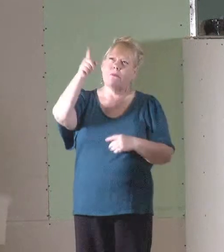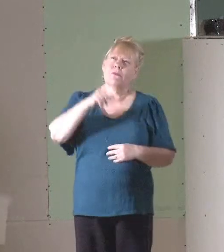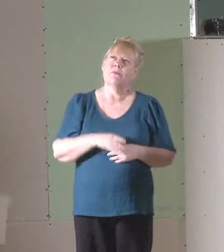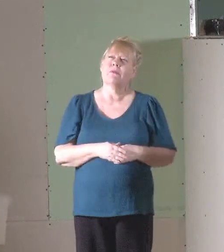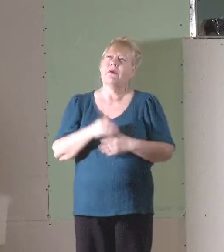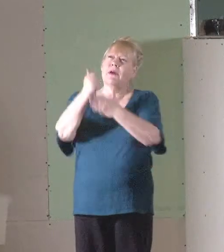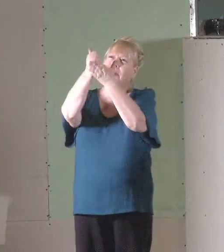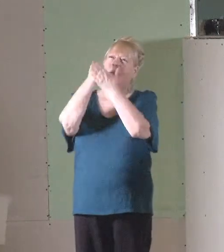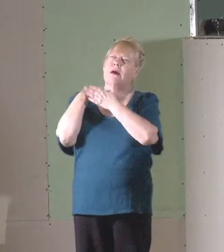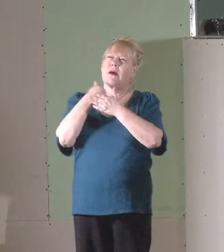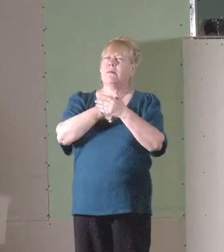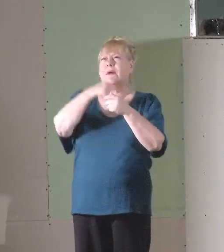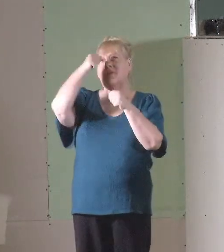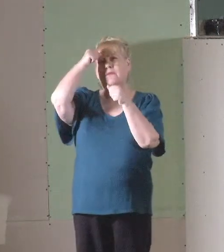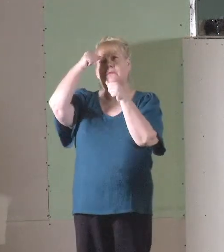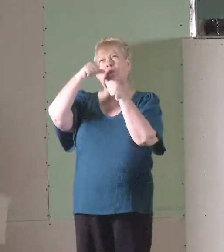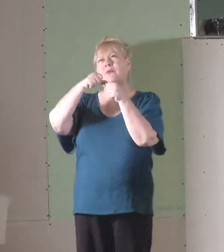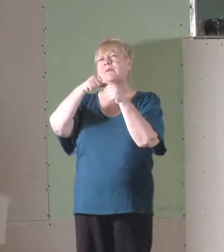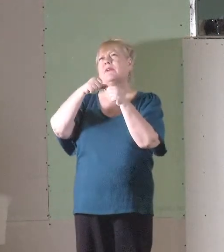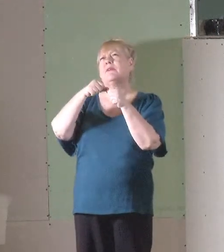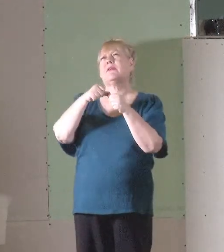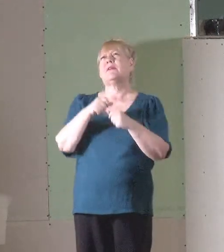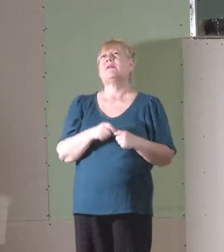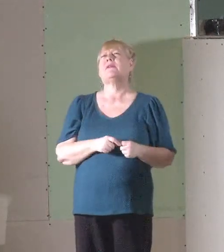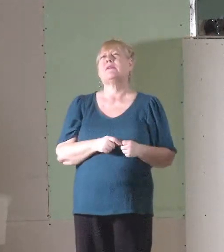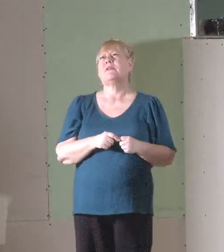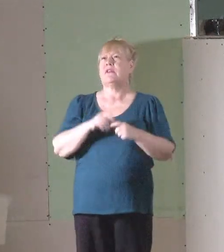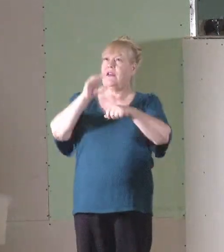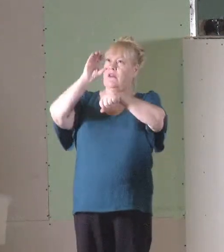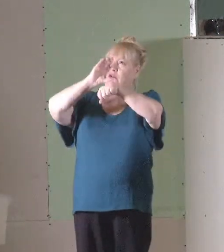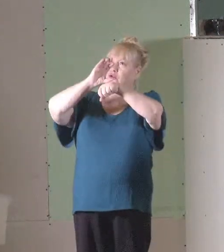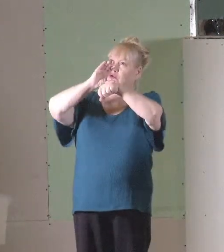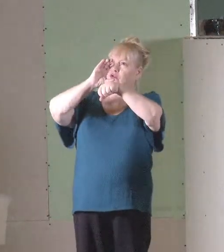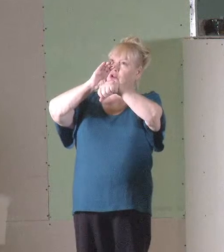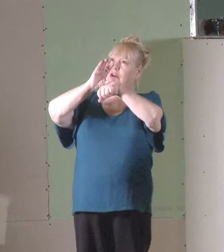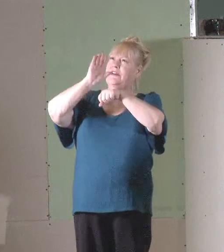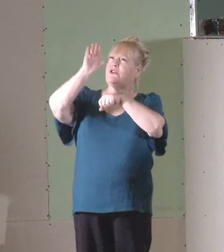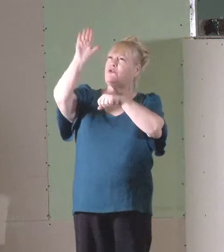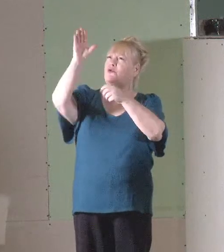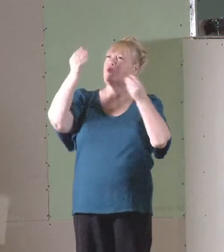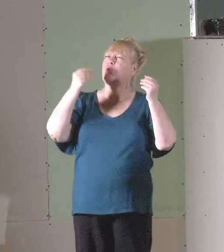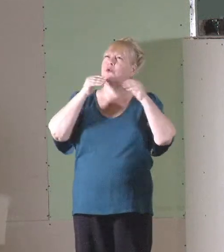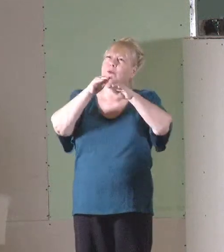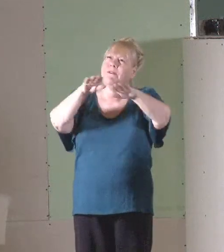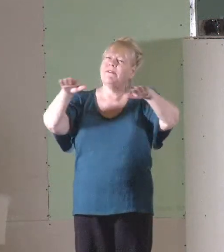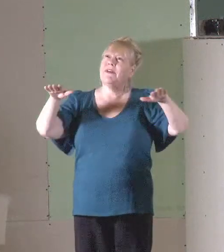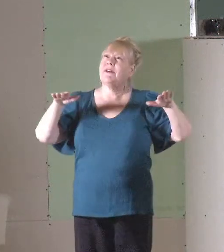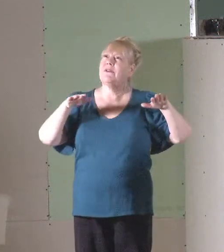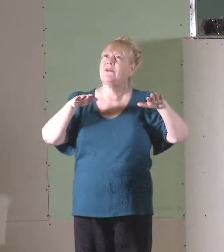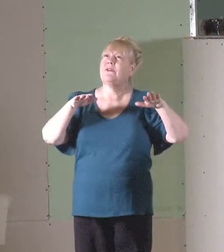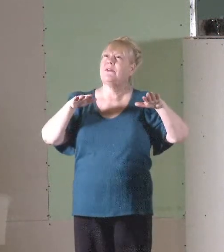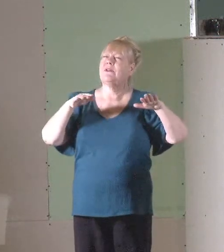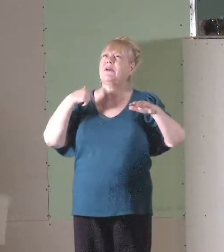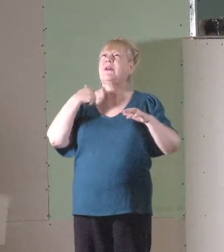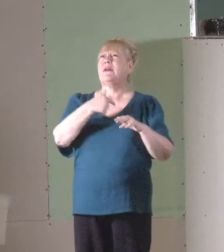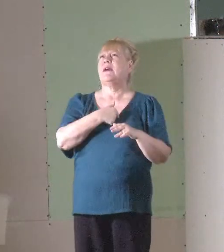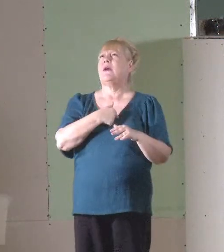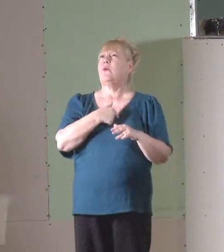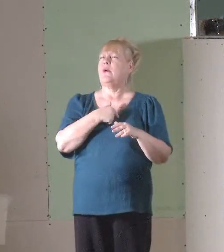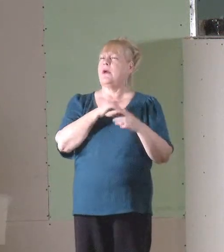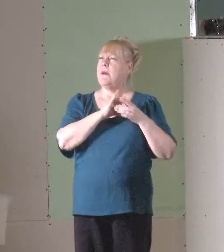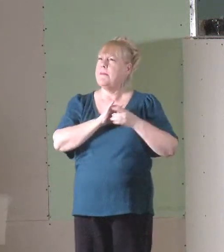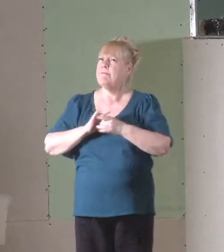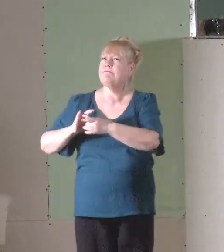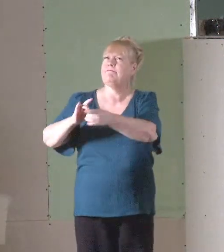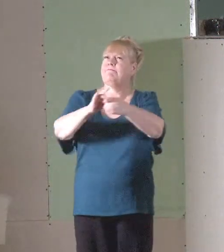Help us to remember that the church is your field, and that we are bound together